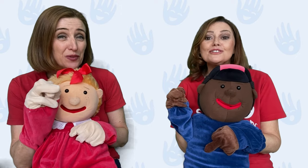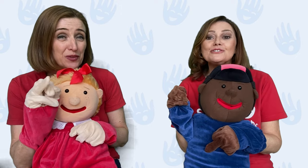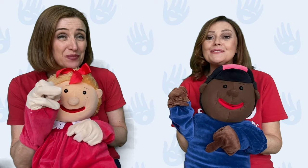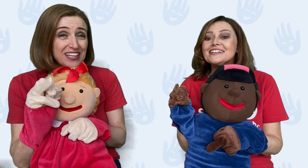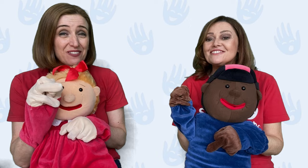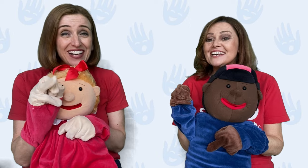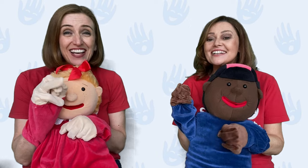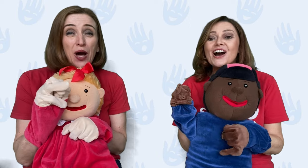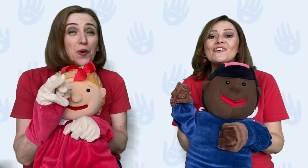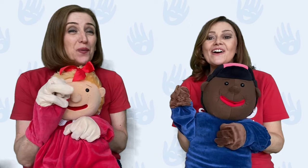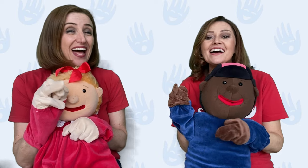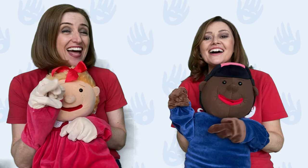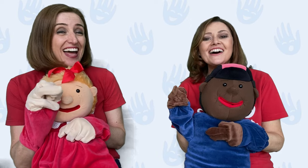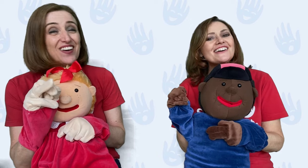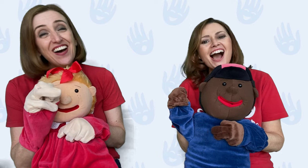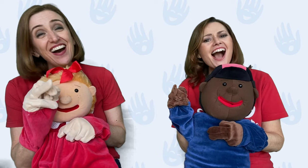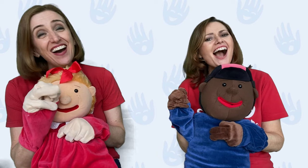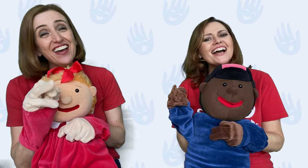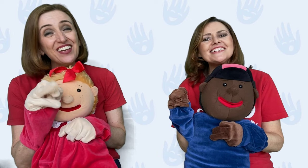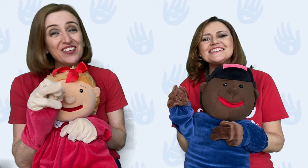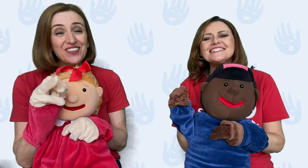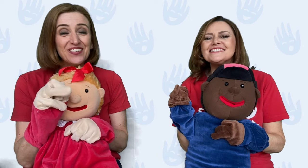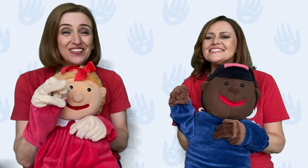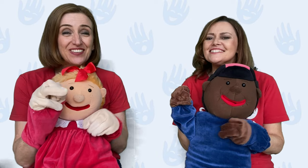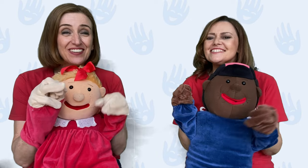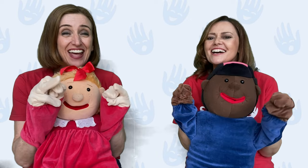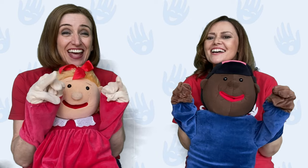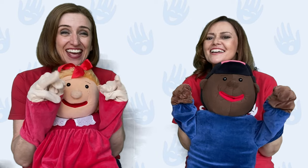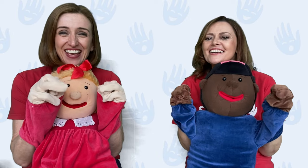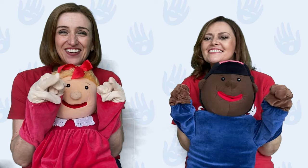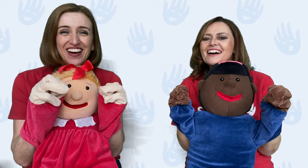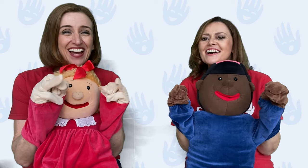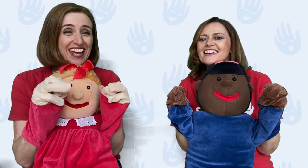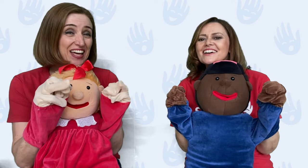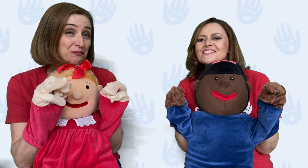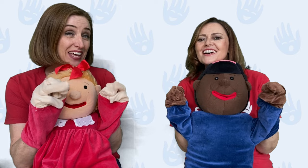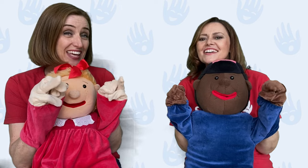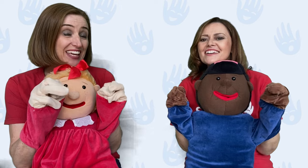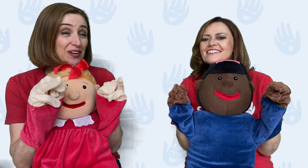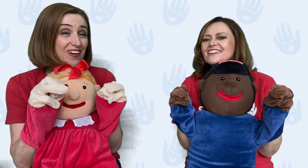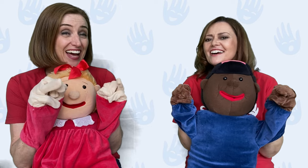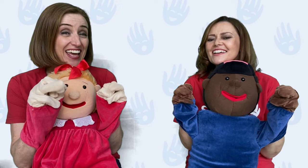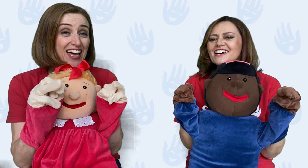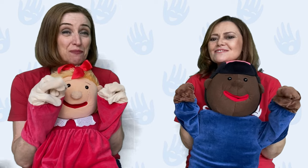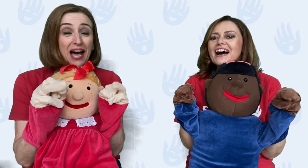Ruby Ring, where are you? Here I am, here I am,